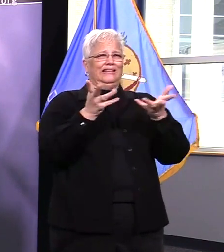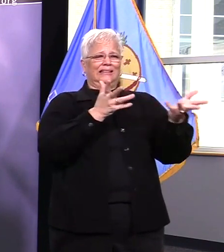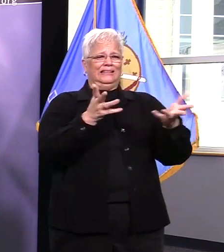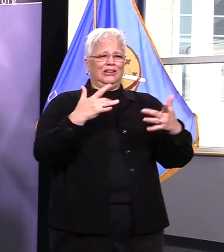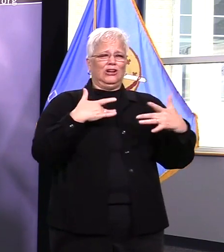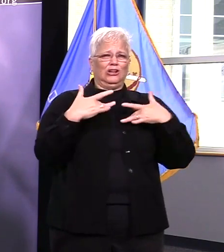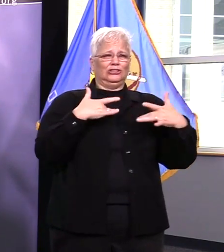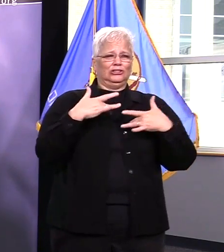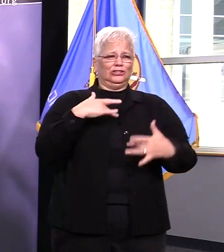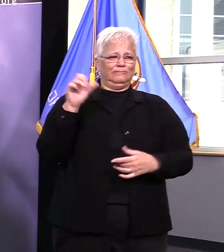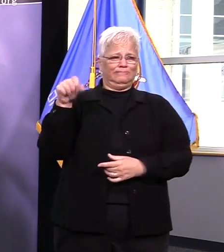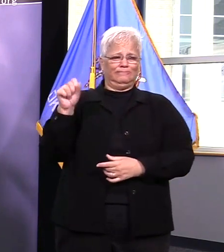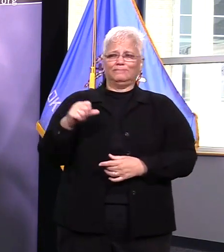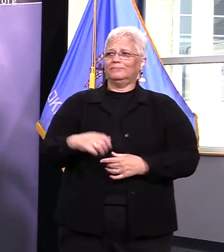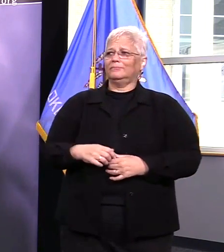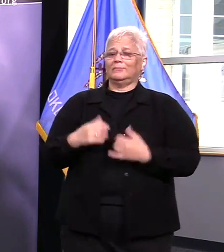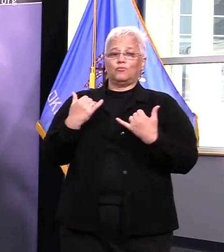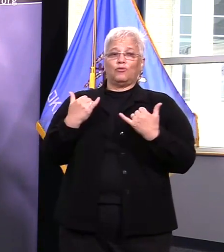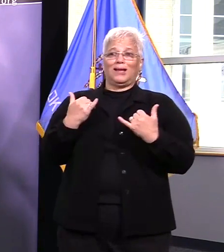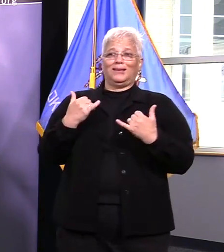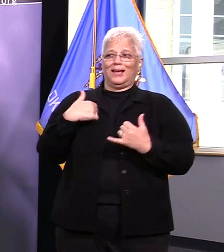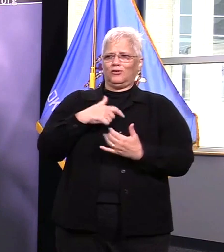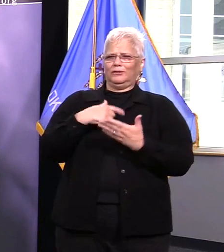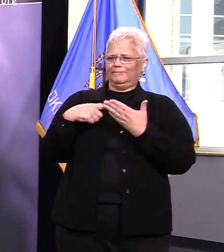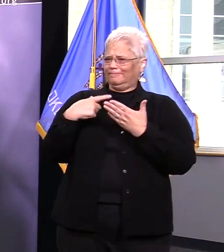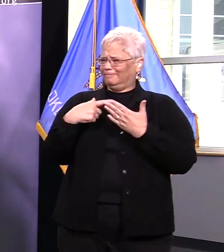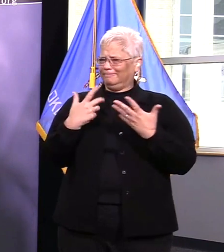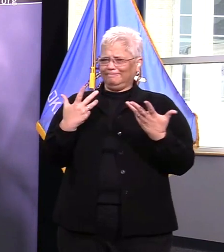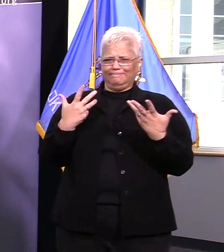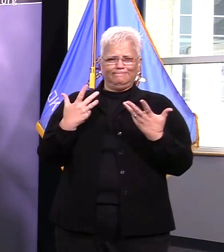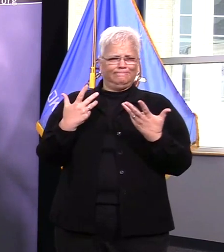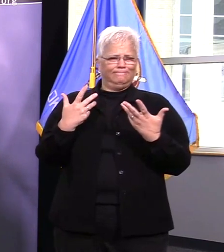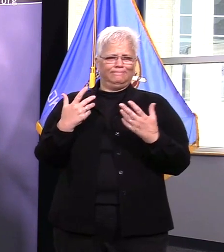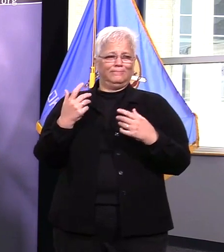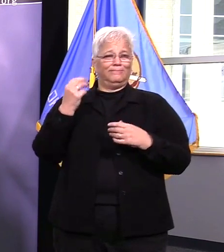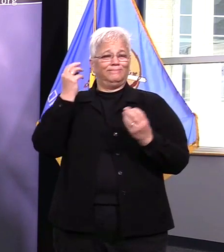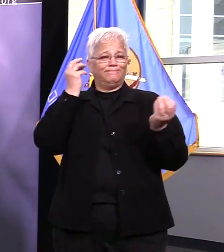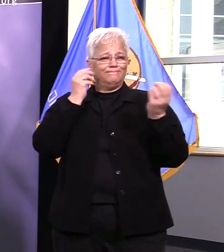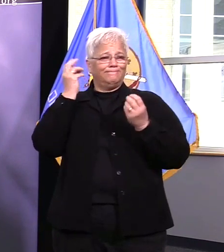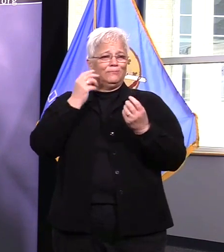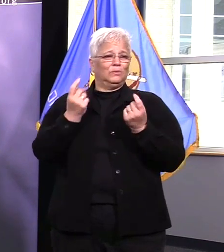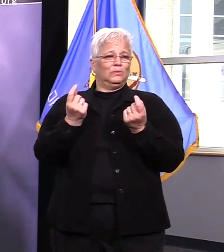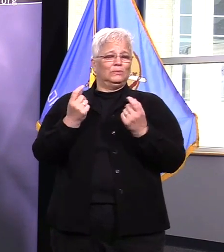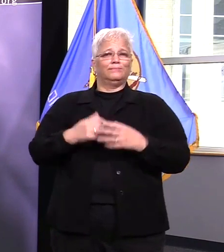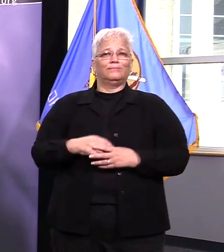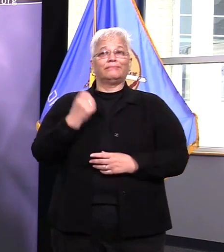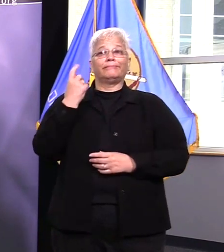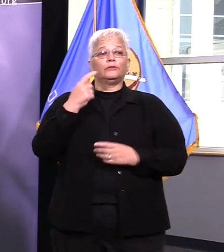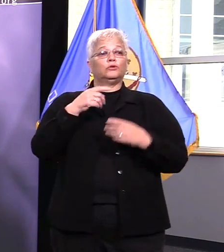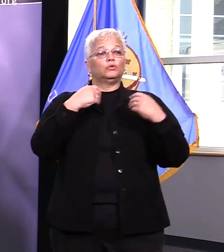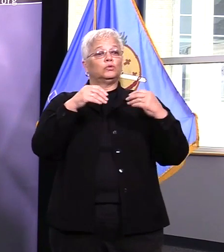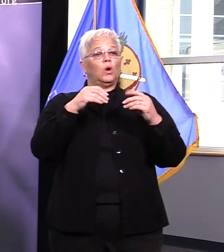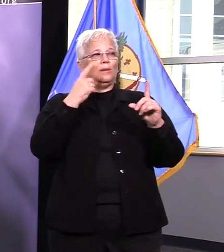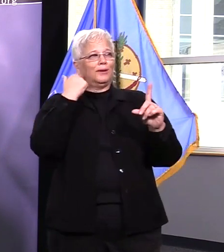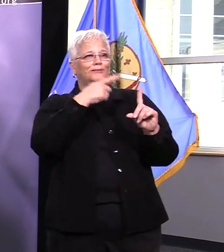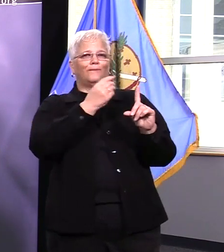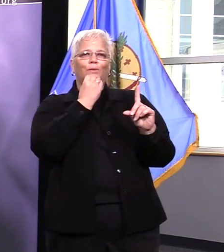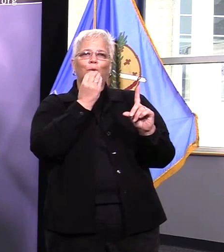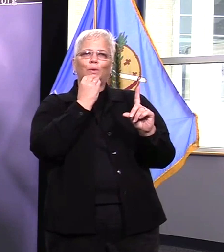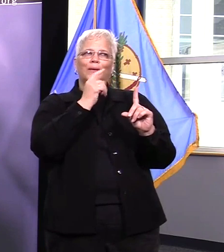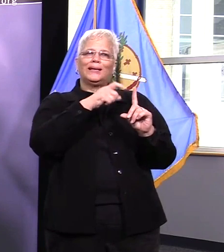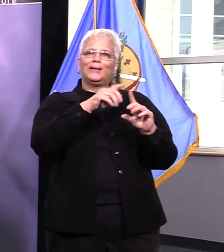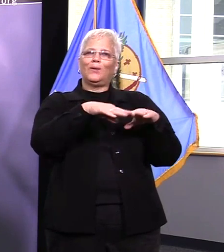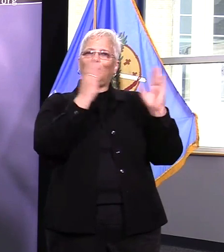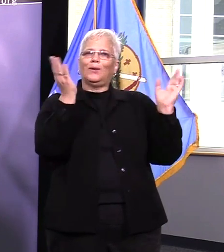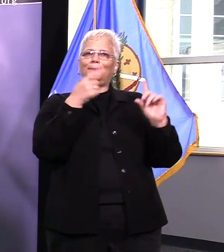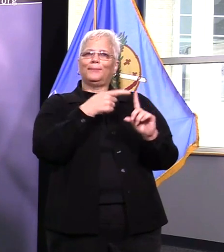is that you do have stores that are necessary for people to be able to utilize uh places to get food places to